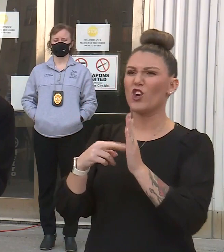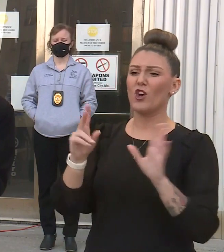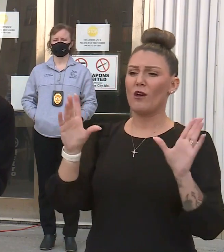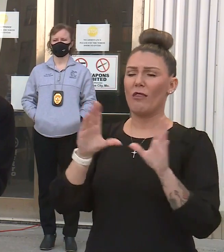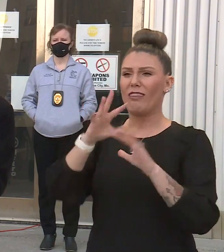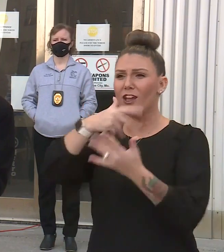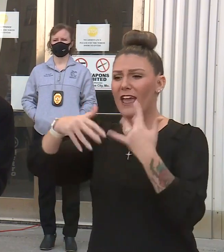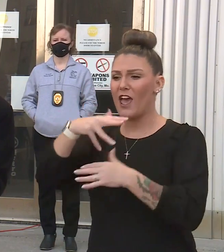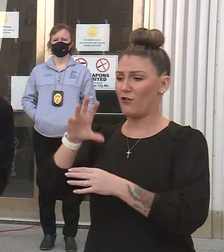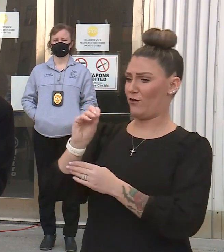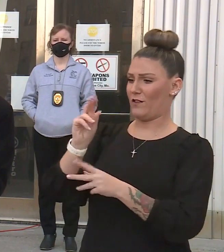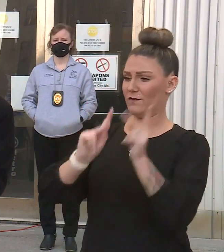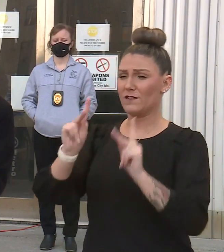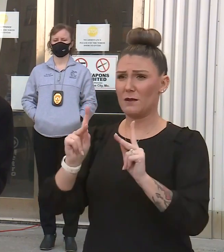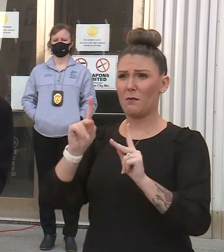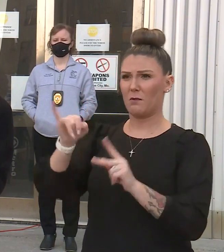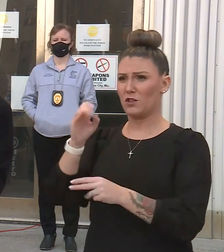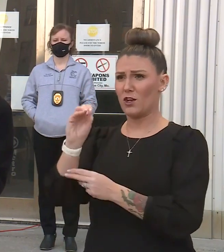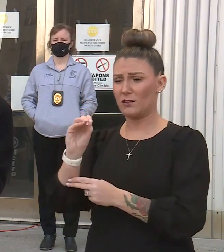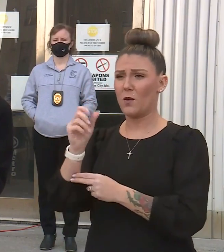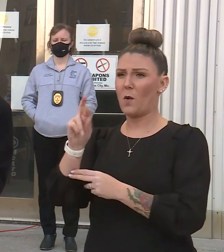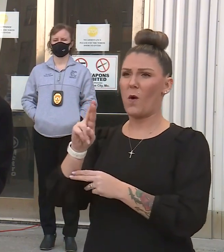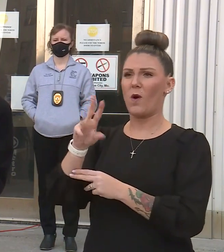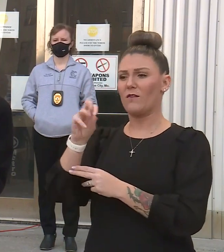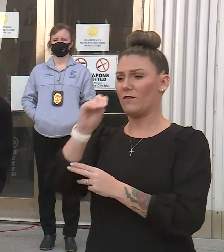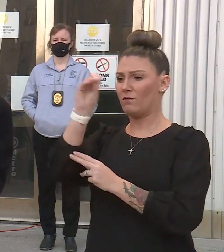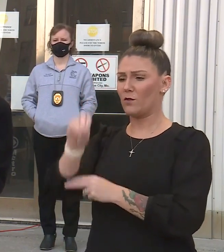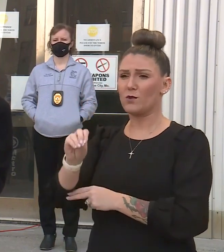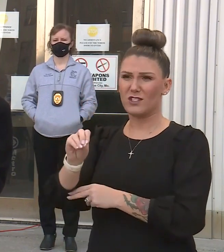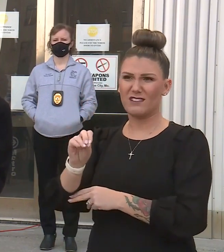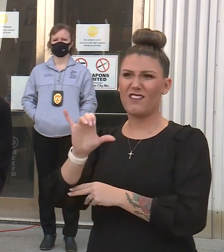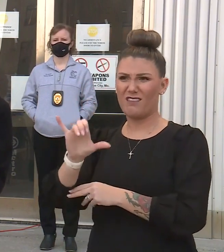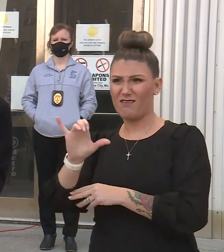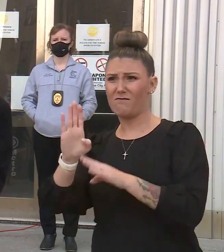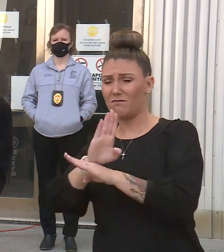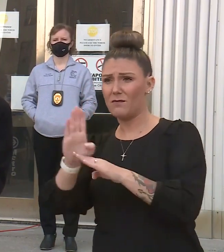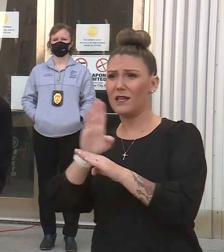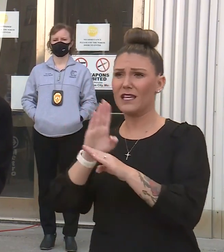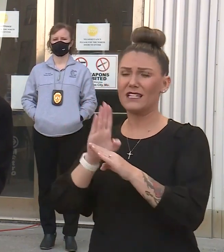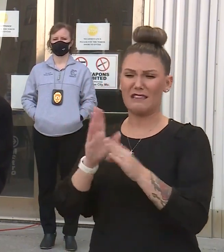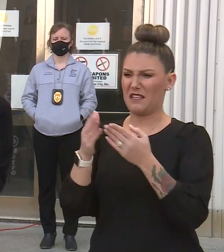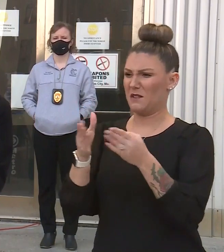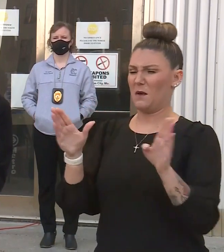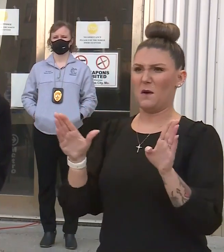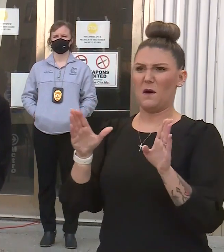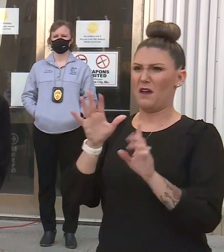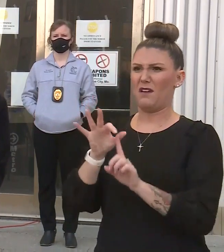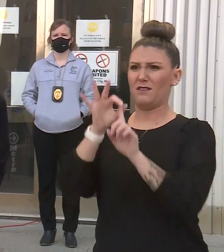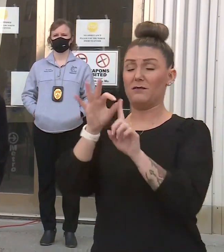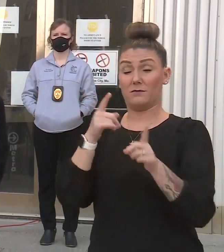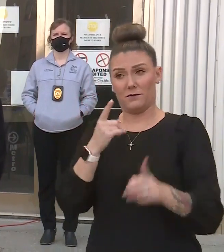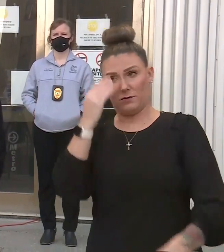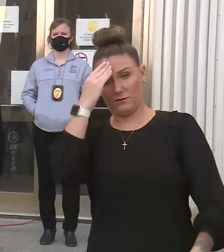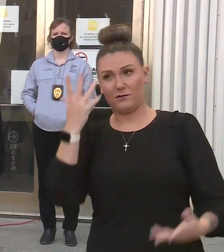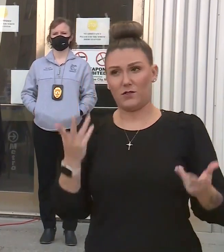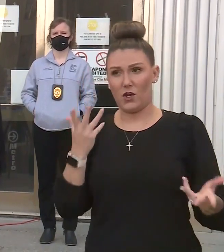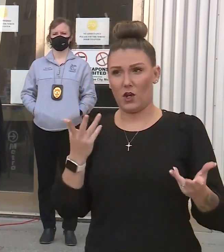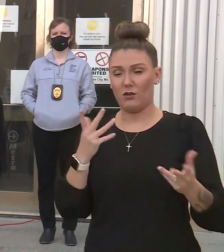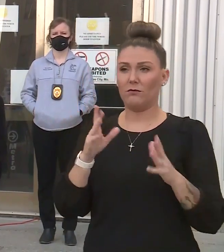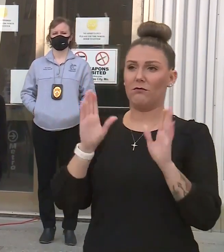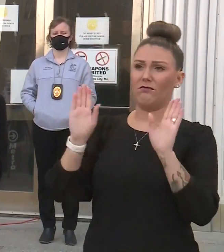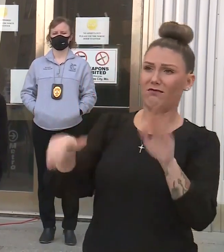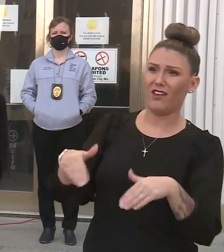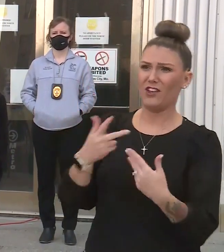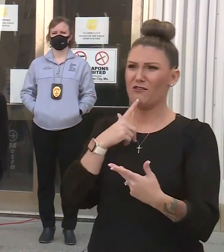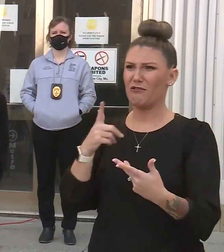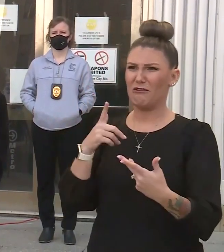are to be limited to 50 persons or 50% of a venue. 50% of a venue is such a wide exception that I think you can just kind of drive a